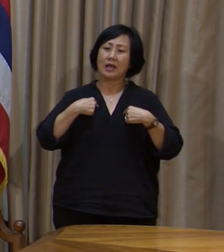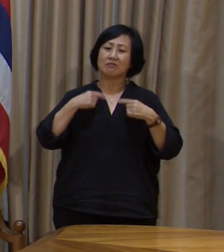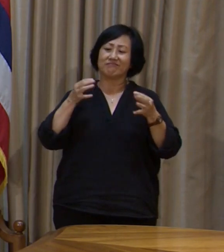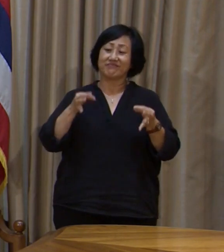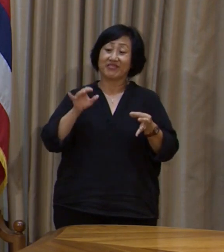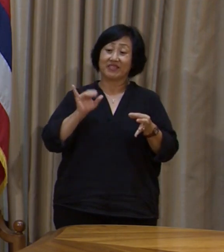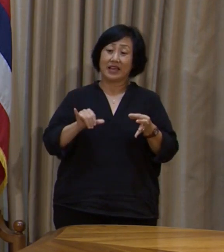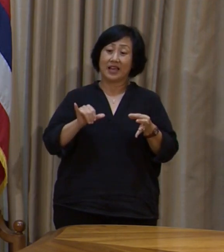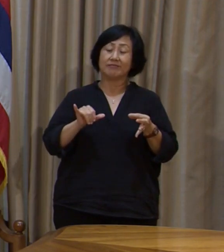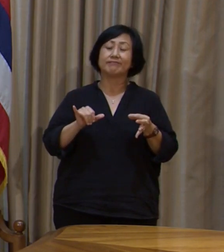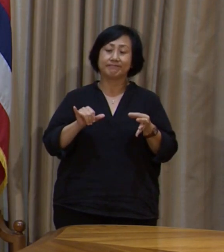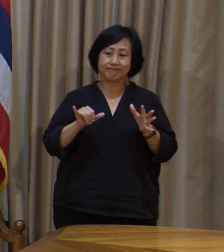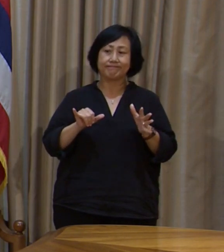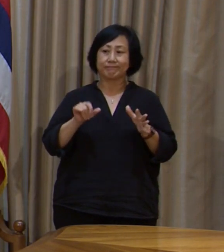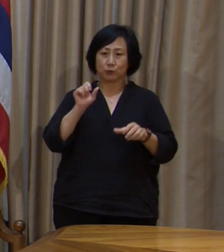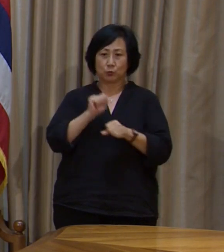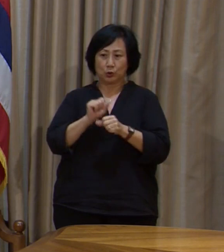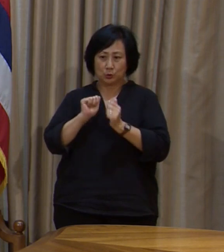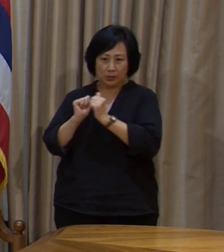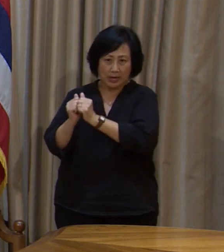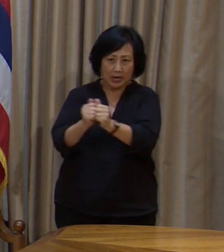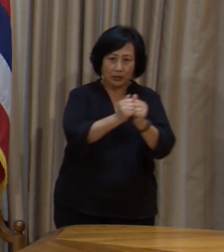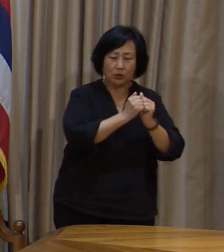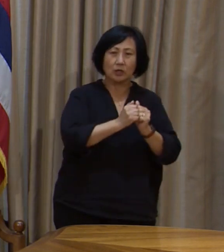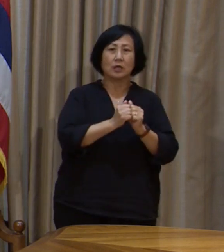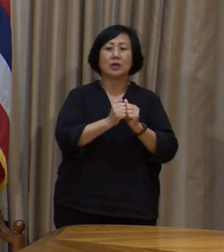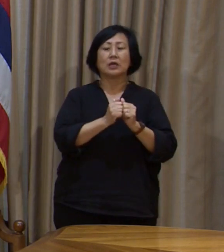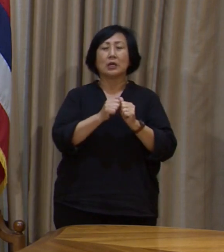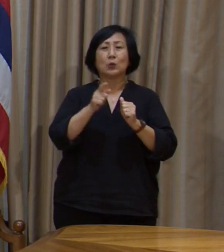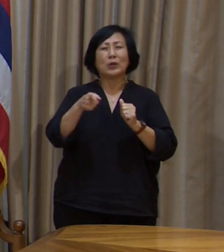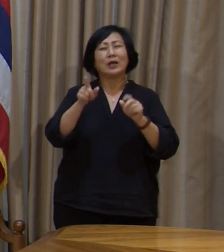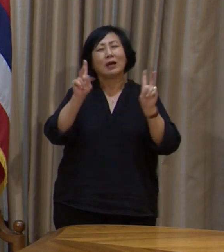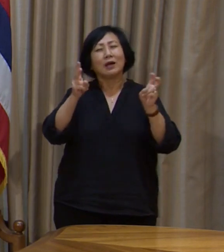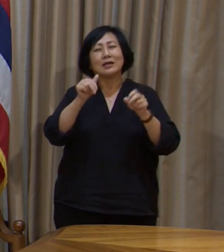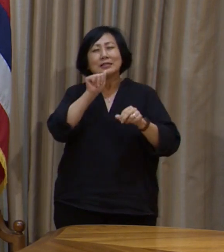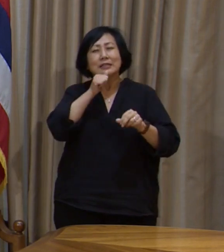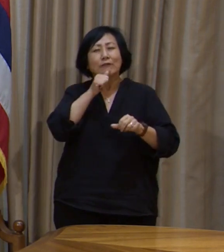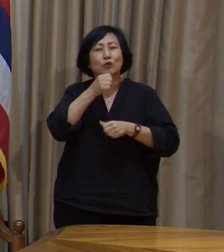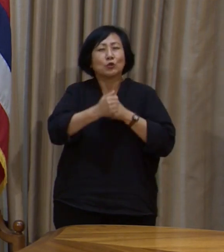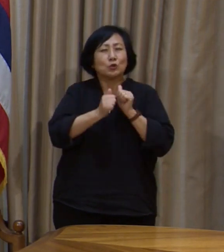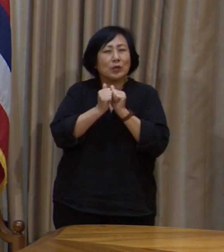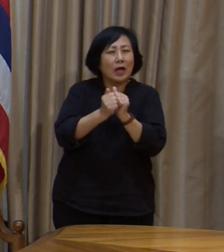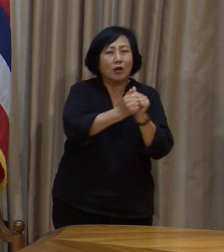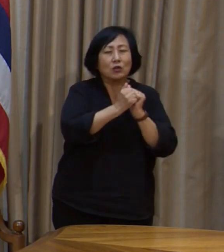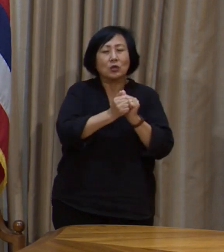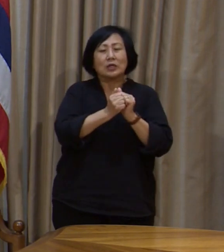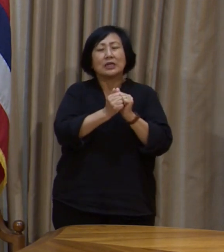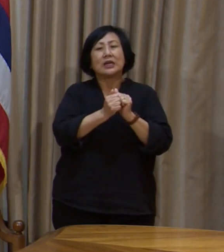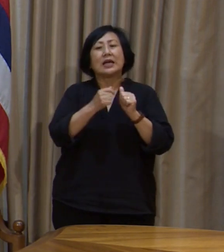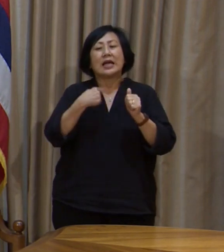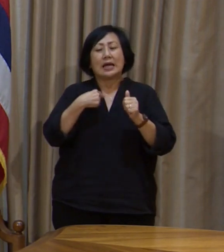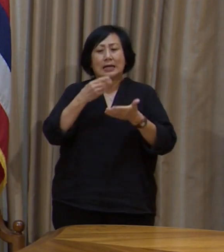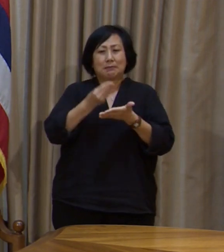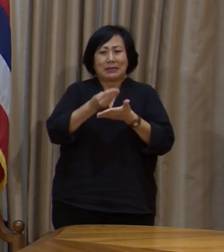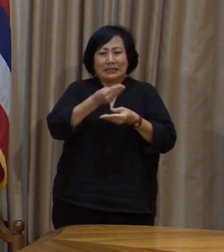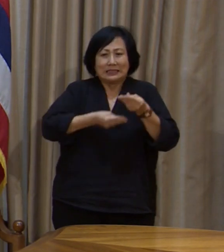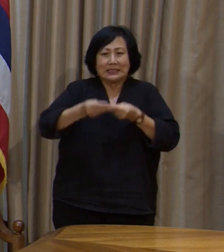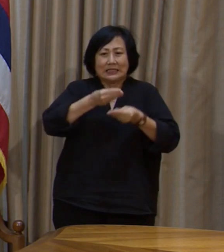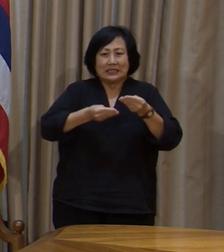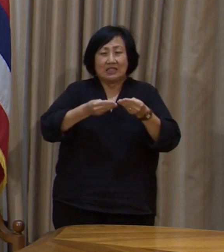that if we can work together, if we can share in the pain that's necessary for us to balance the budget,